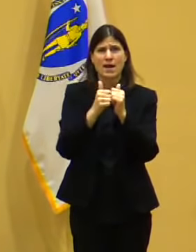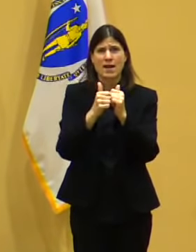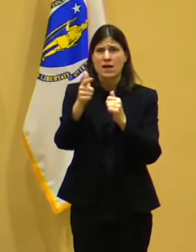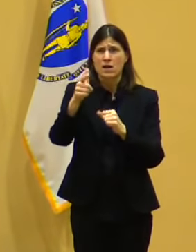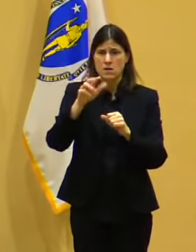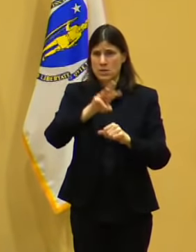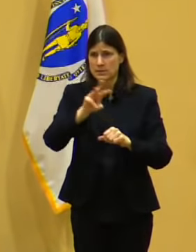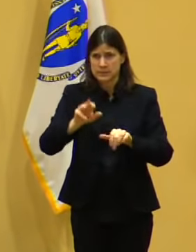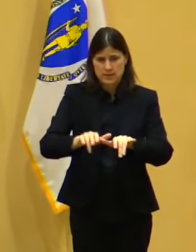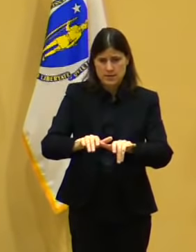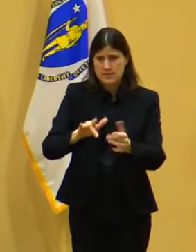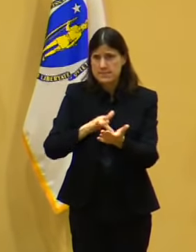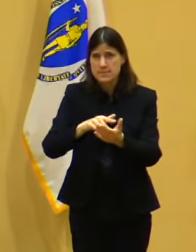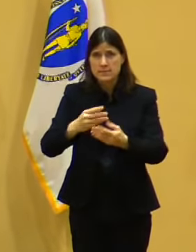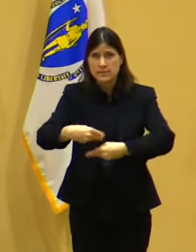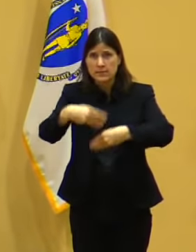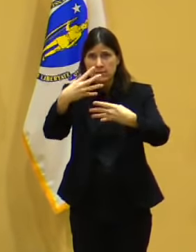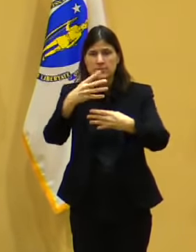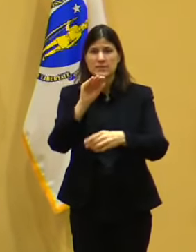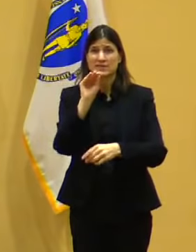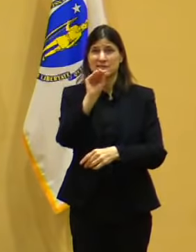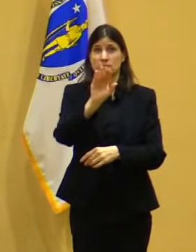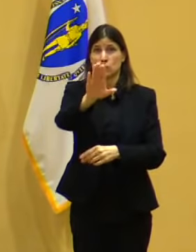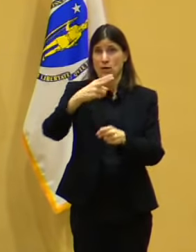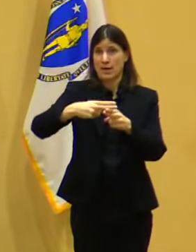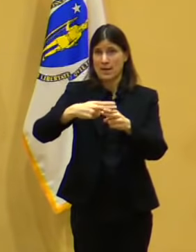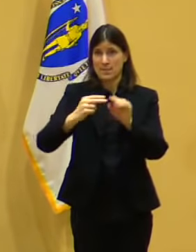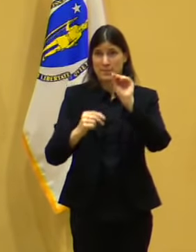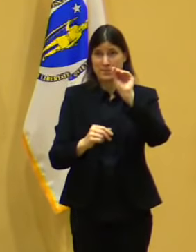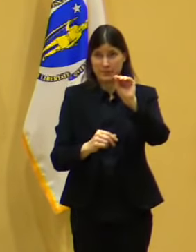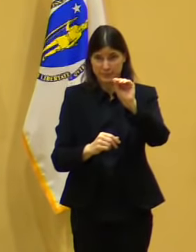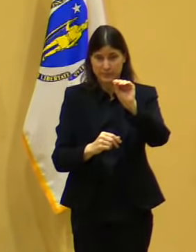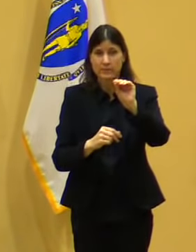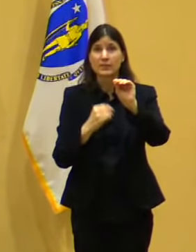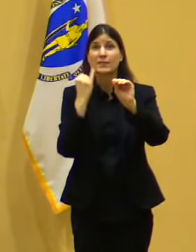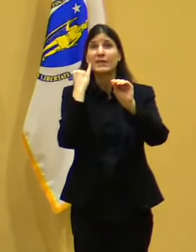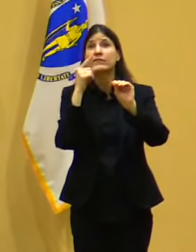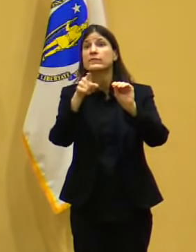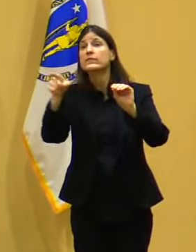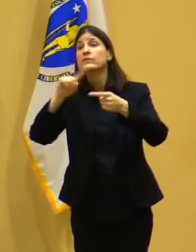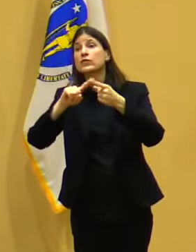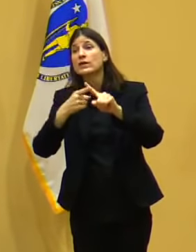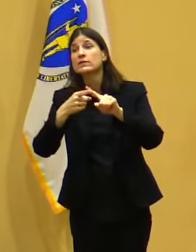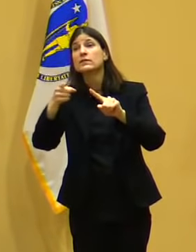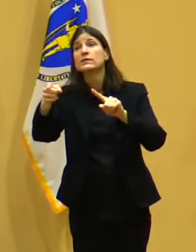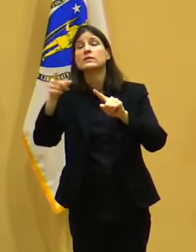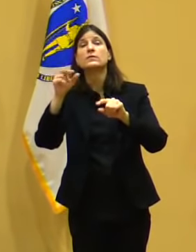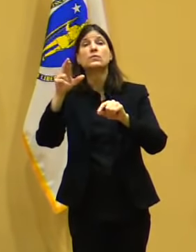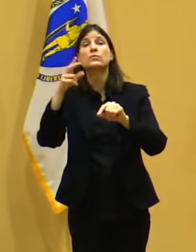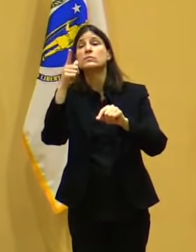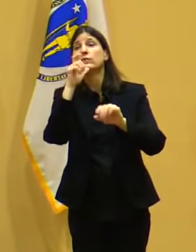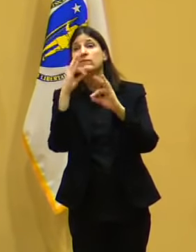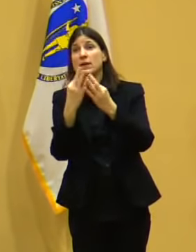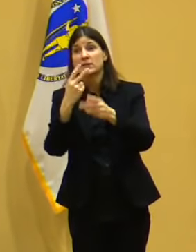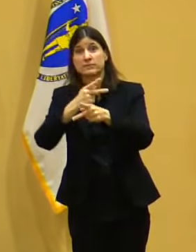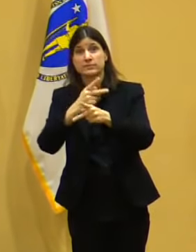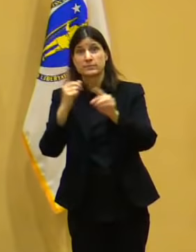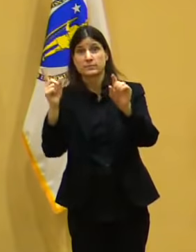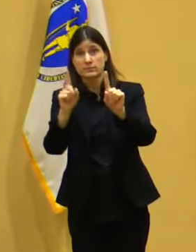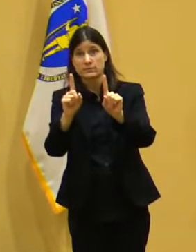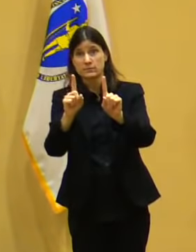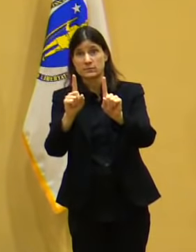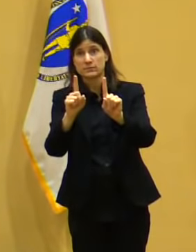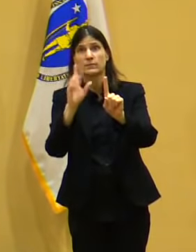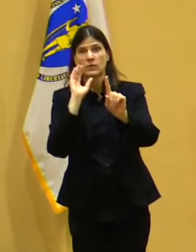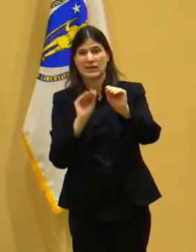but if you can't schedule two appointments at the same time or back-to-back, it's okay. The mass vaccination sites will make